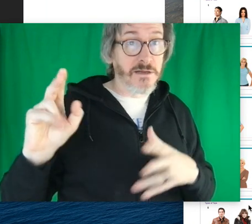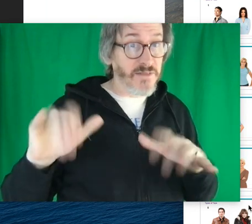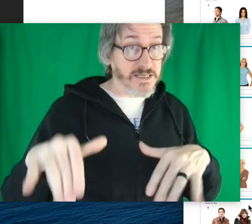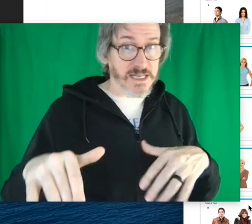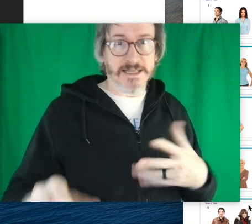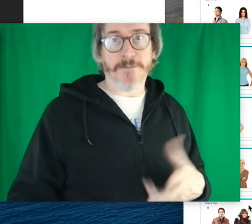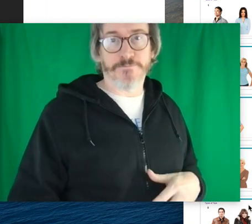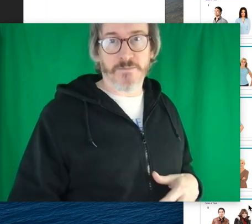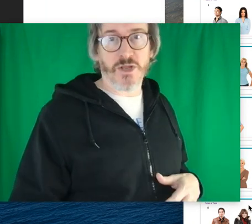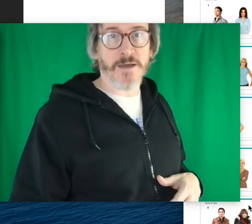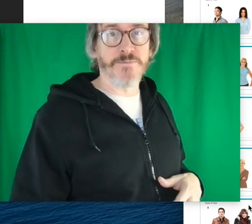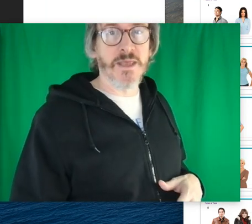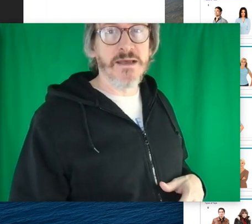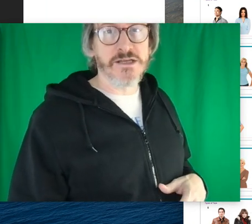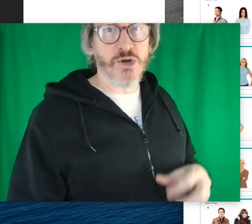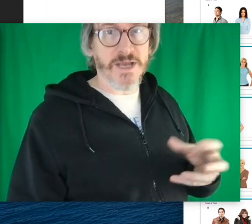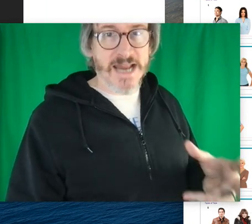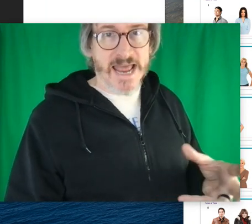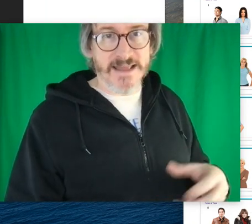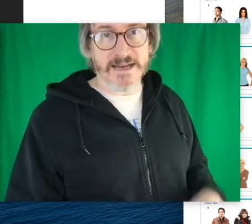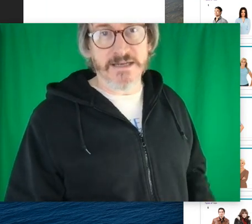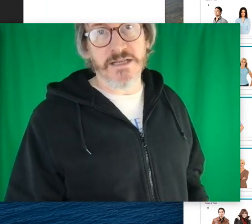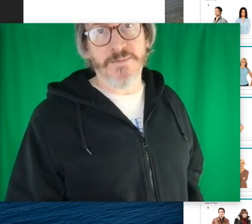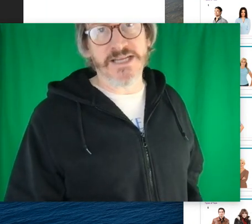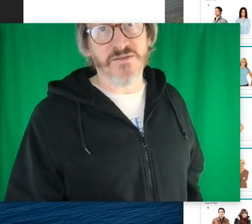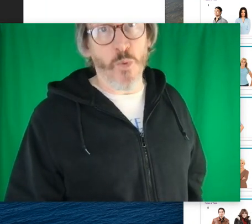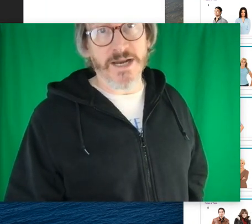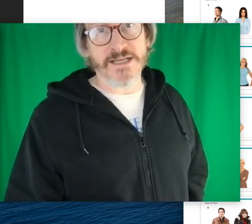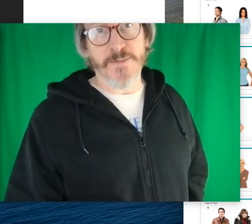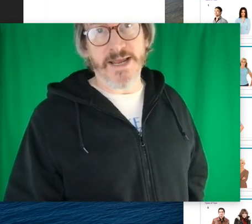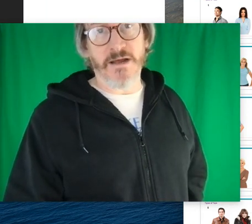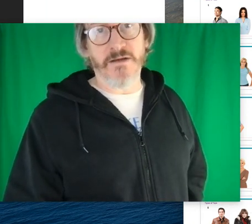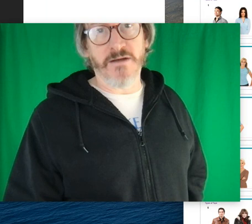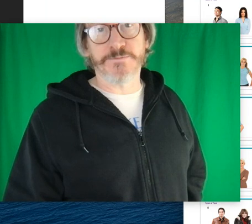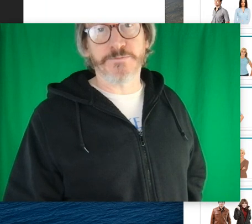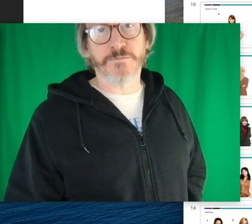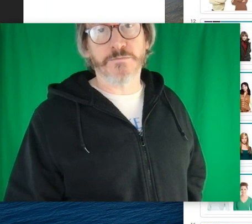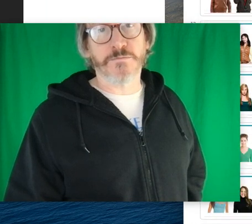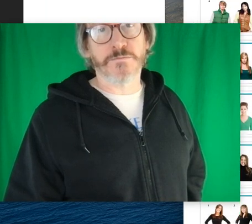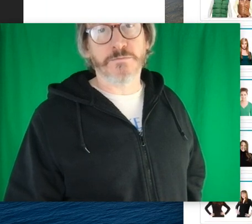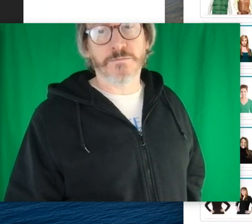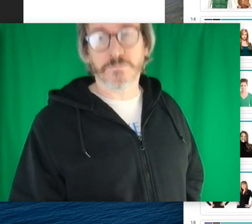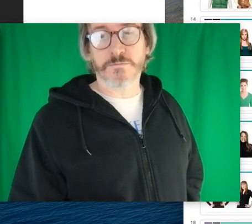things like that okay so we can add that into the mix of what it's made of